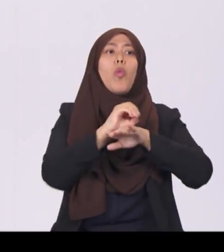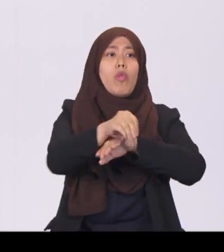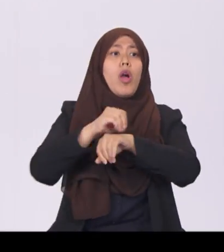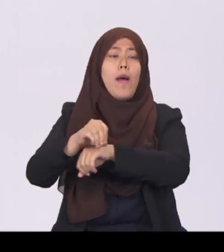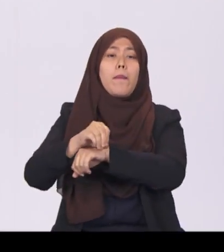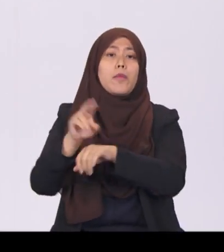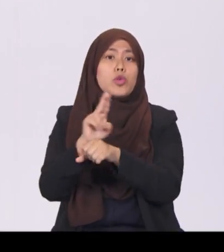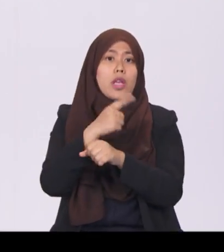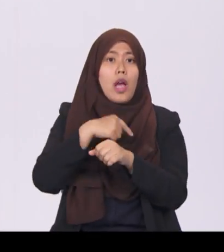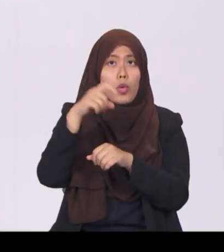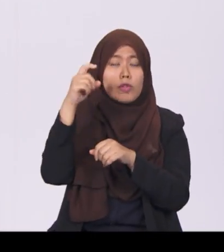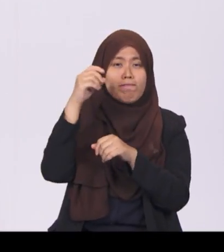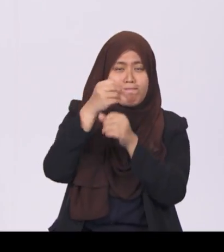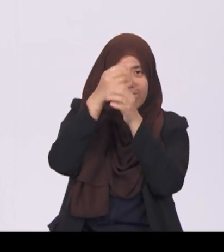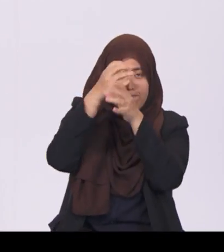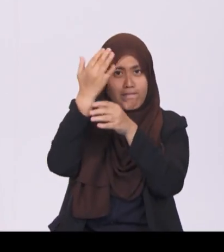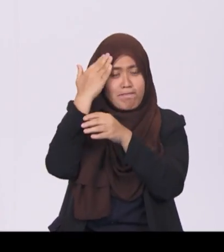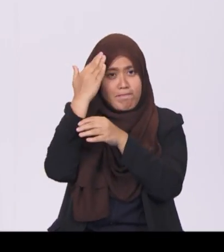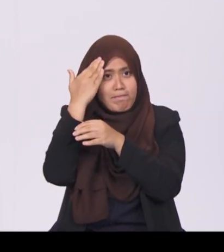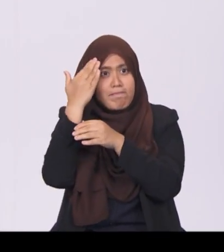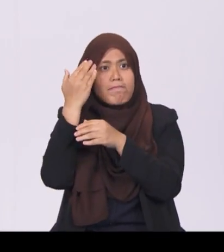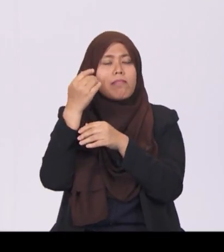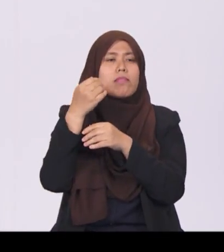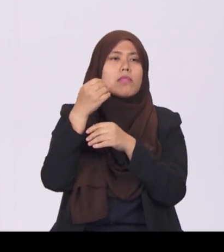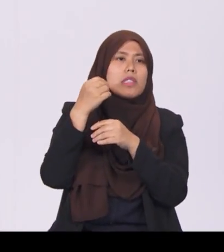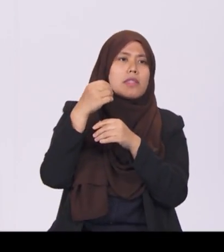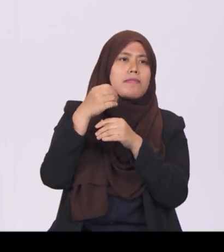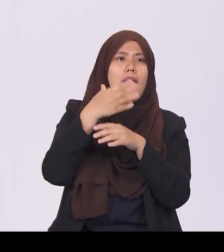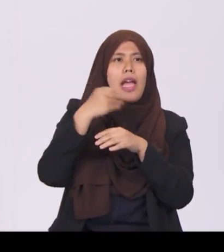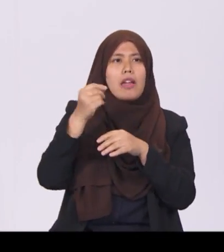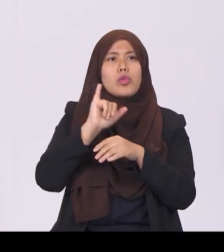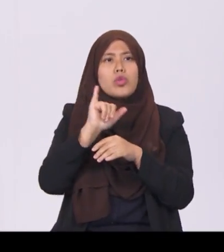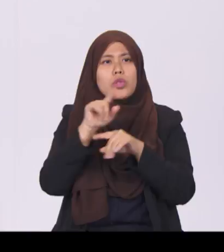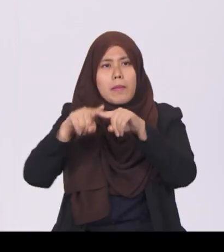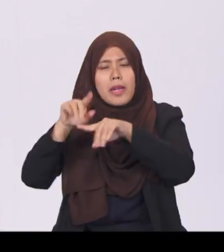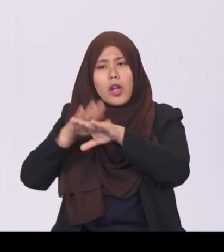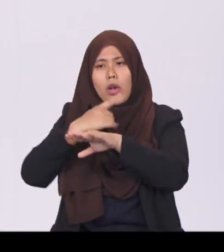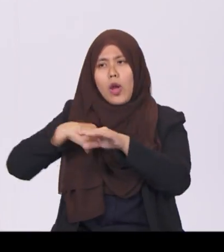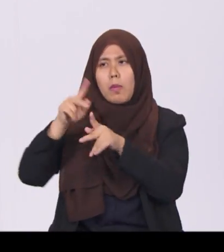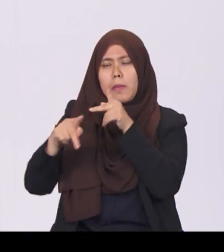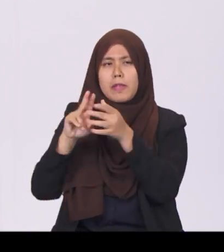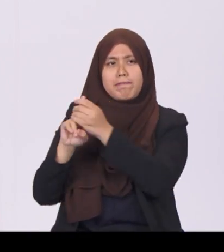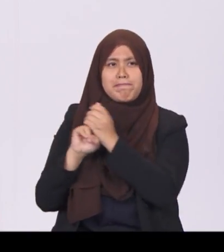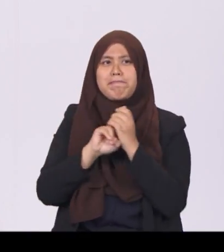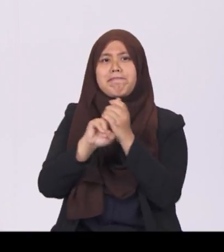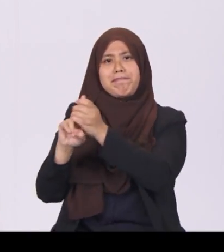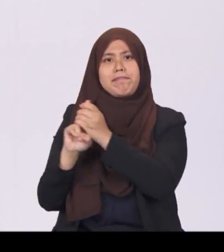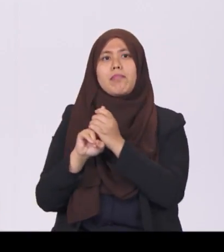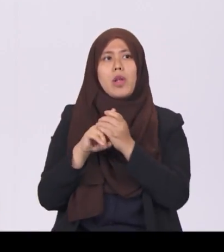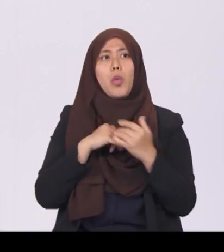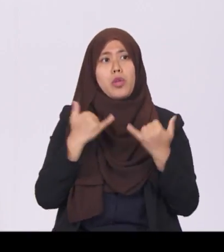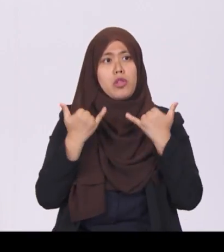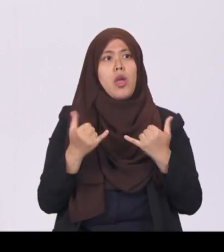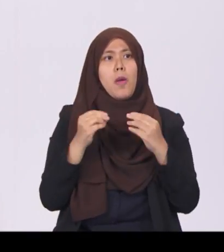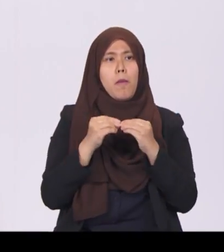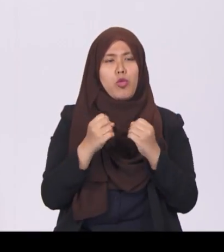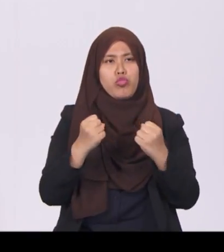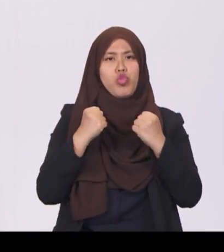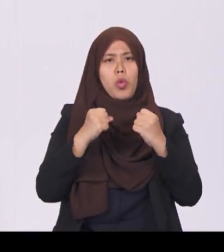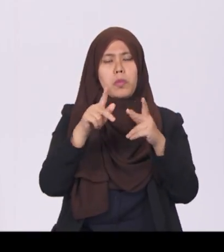our wits and relying on the solidarity of our people. We are now in a much stronger position than we